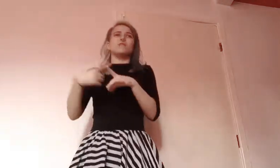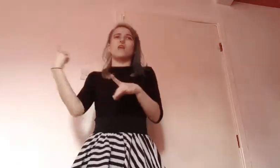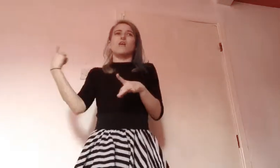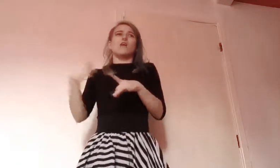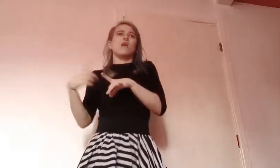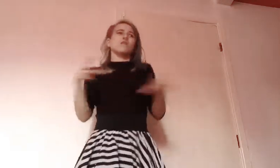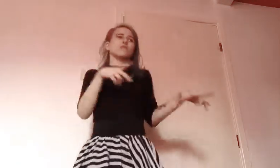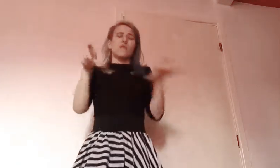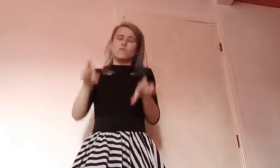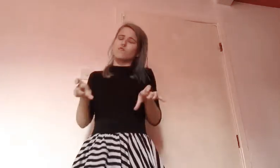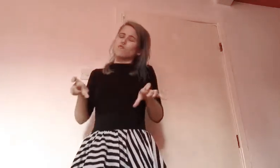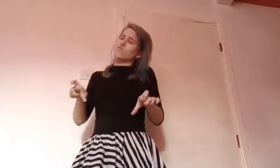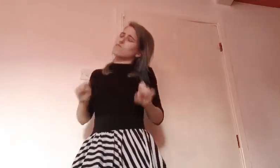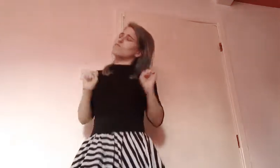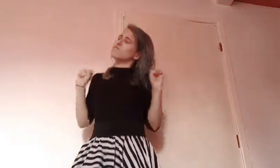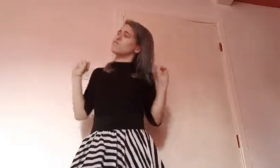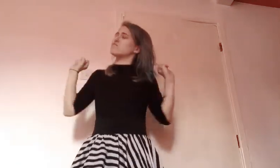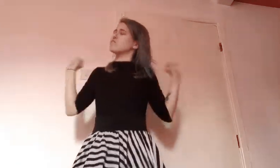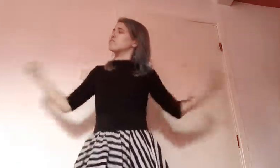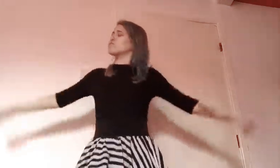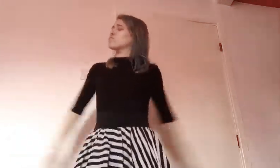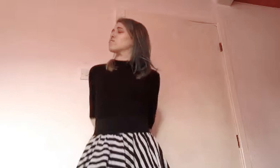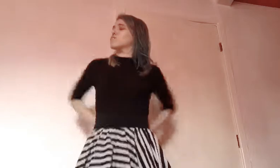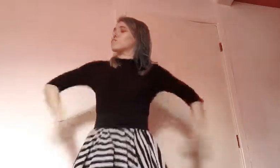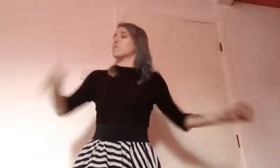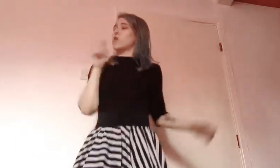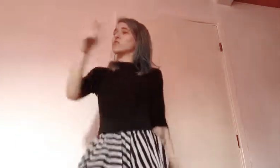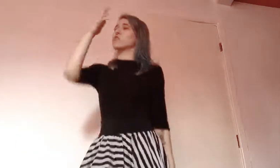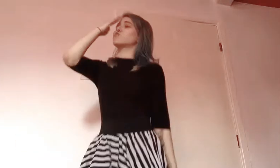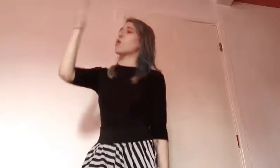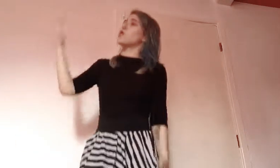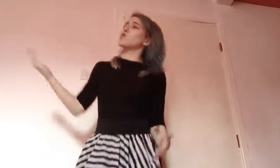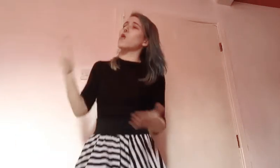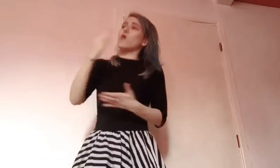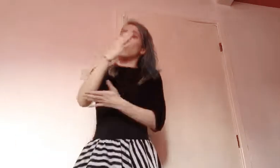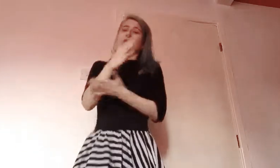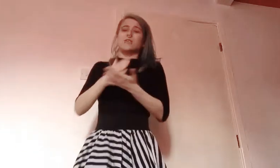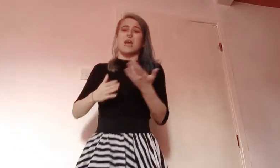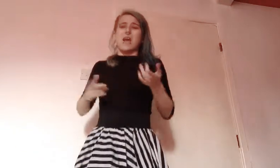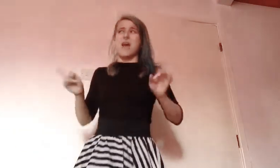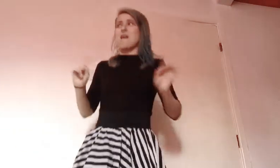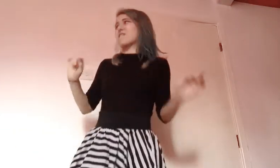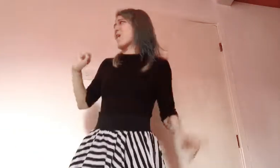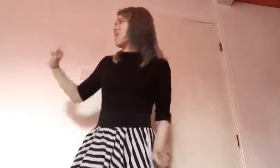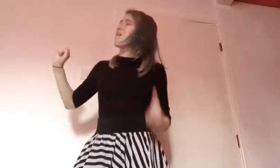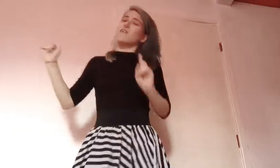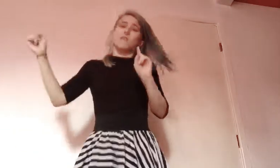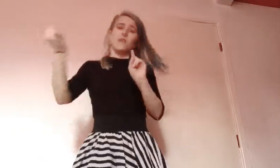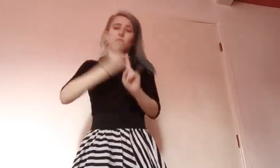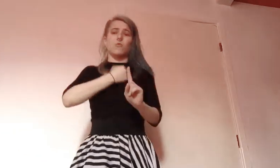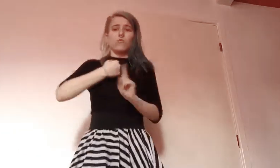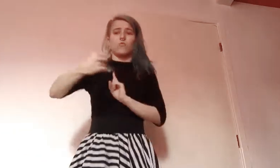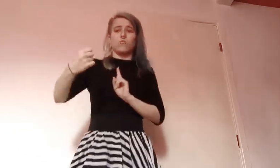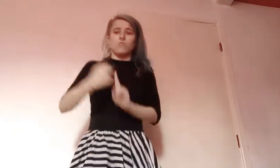sudden moves You don't know the half of the abuse